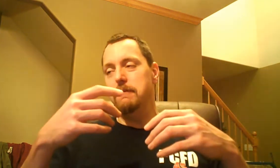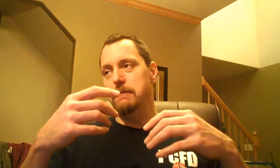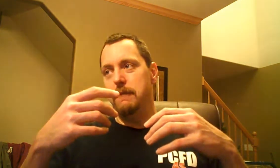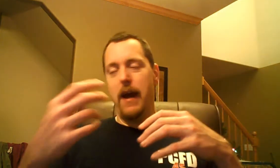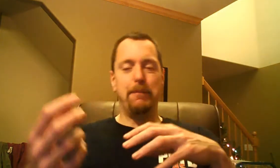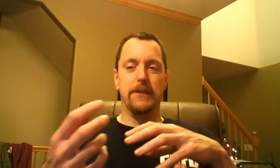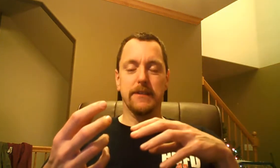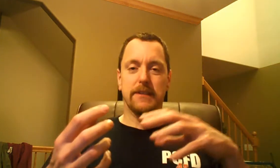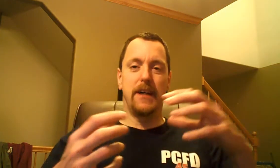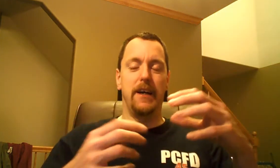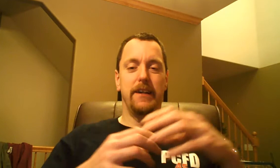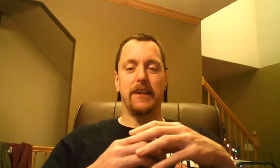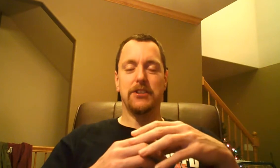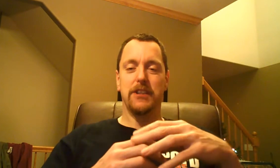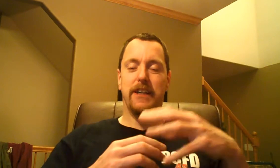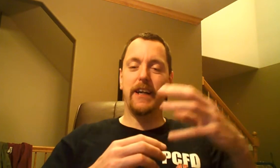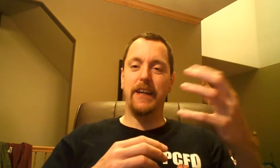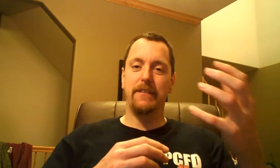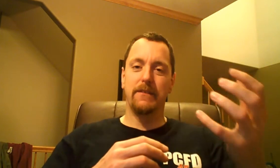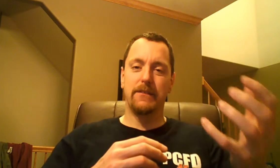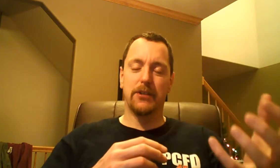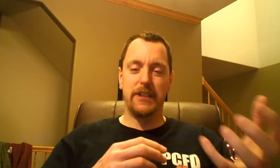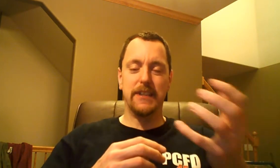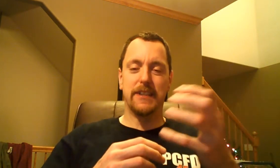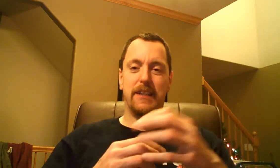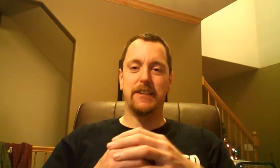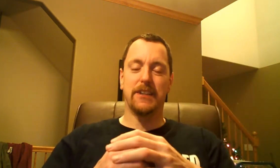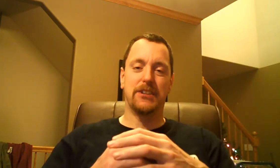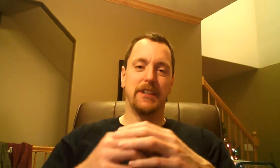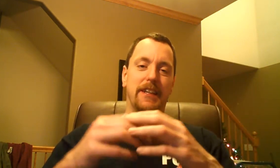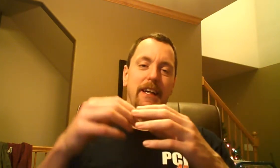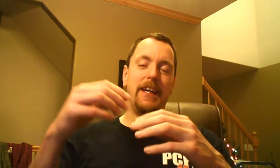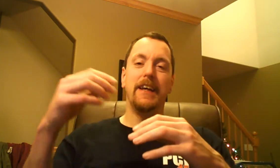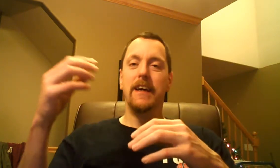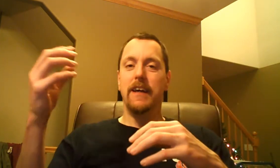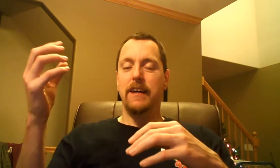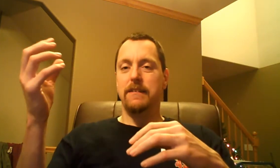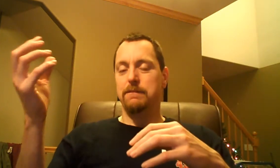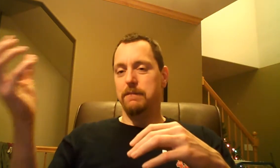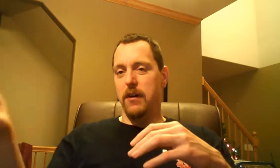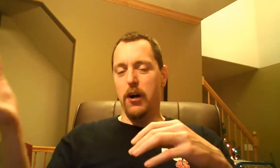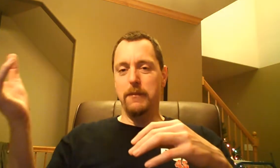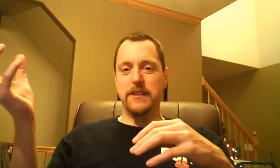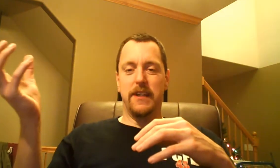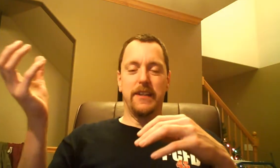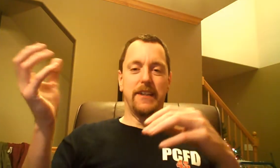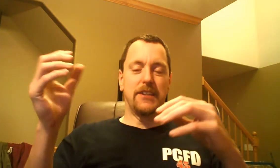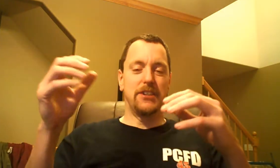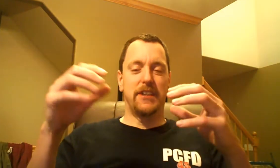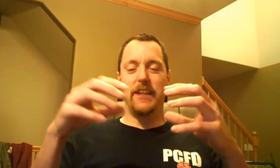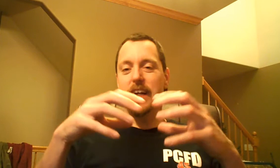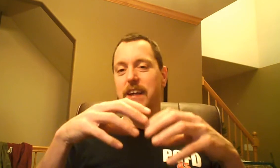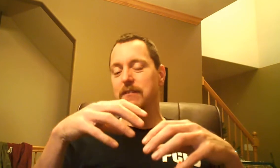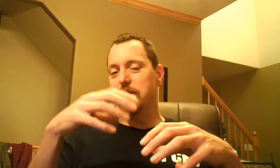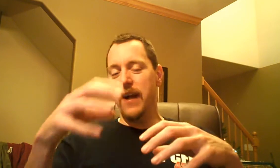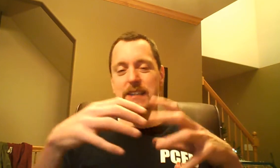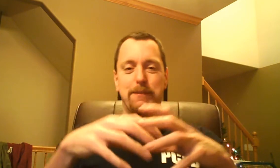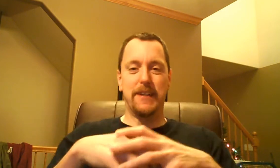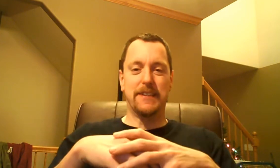apples on induction? Can I eat tortillas on induction? Can I eat almonds on induction? Can I eat raspberries